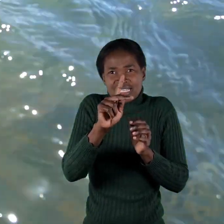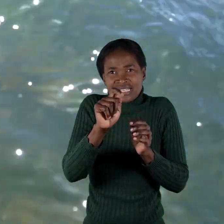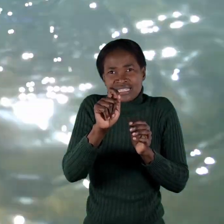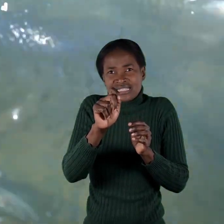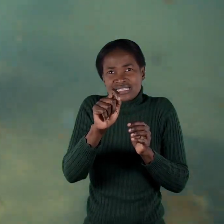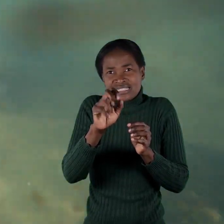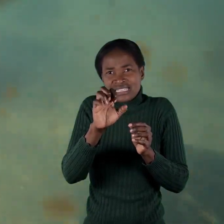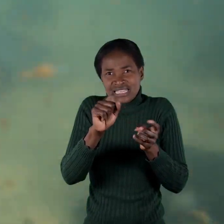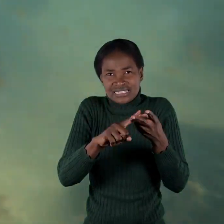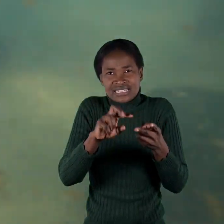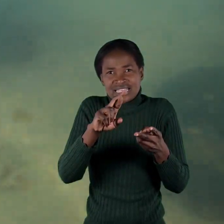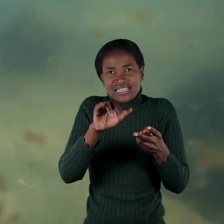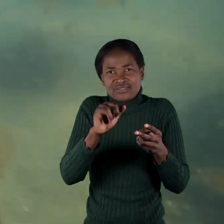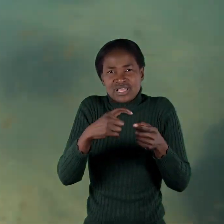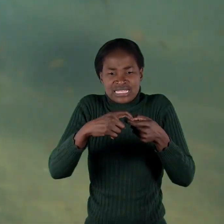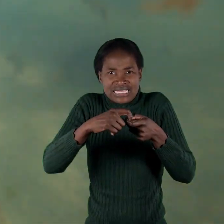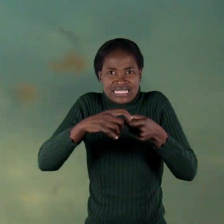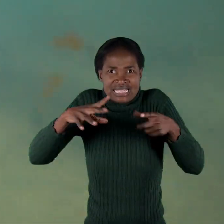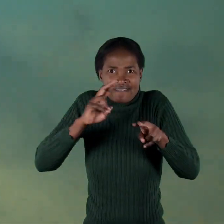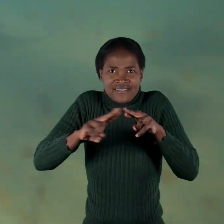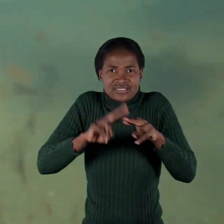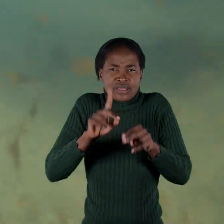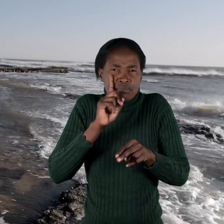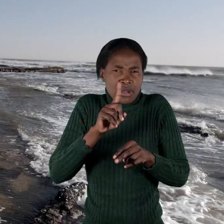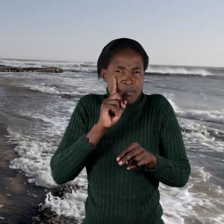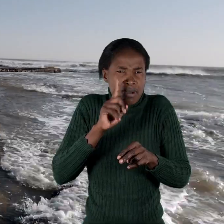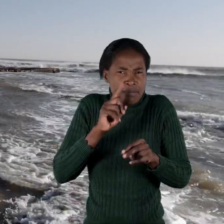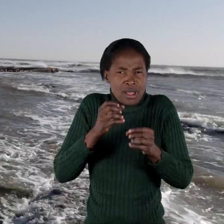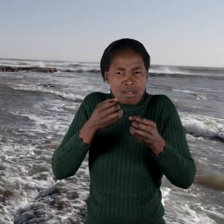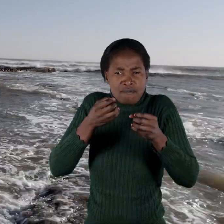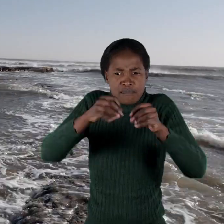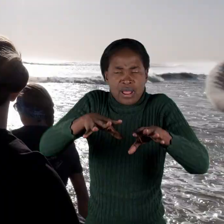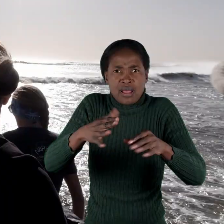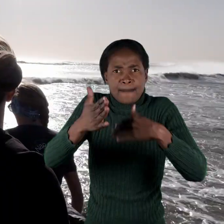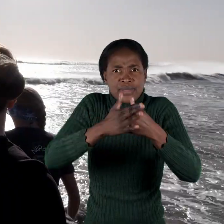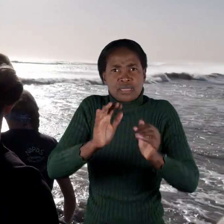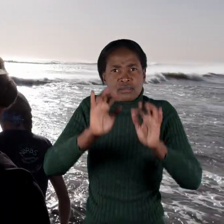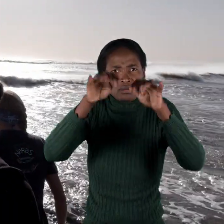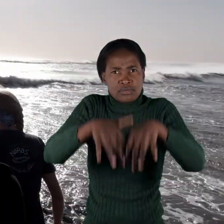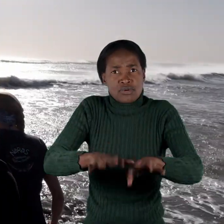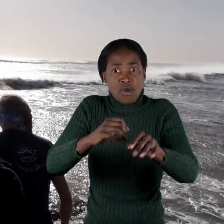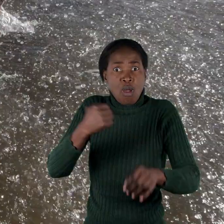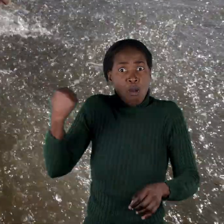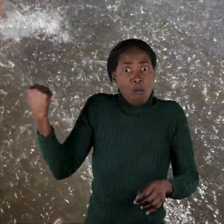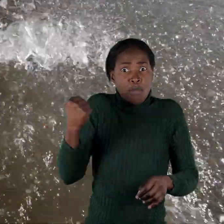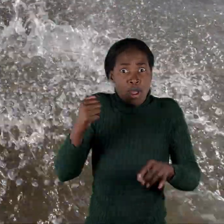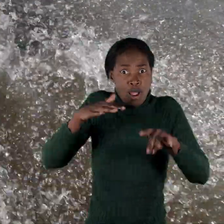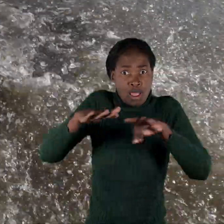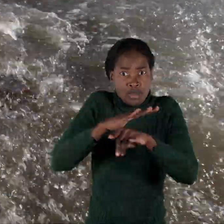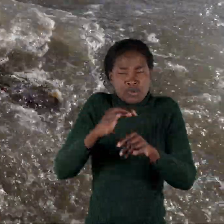quickly and then carefully return the animal to the water. For larger animals, get help if you can. One person to hold